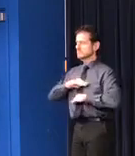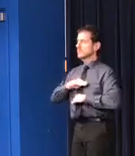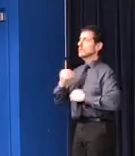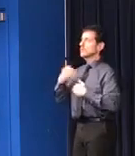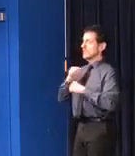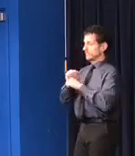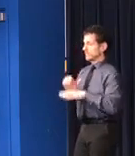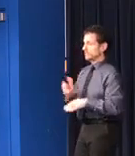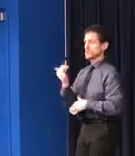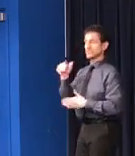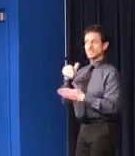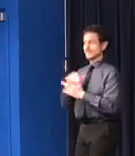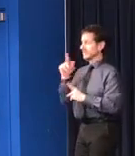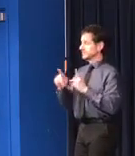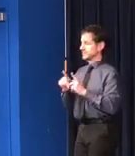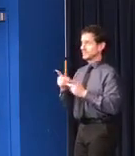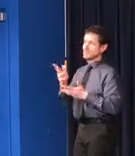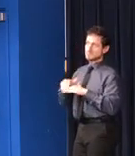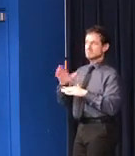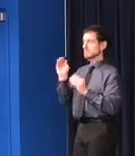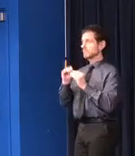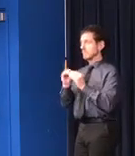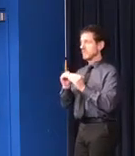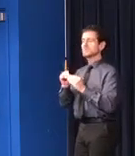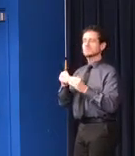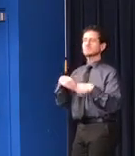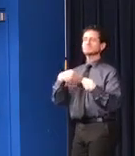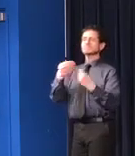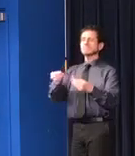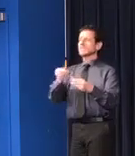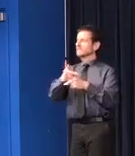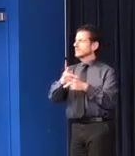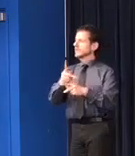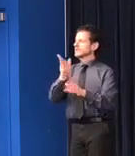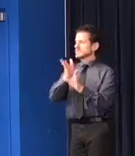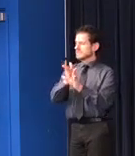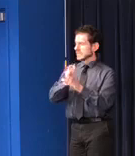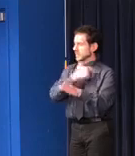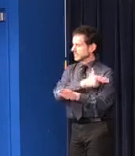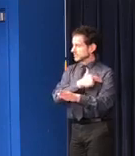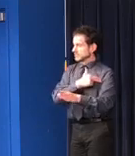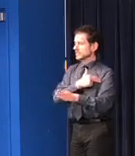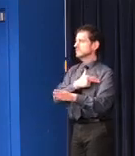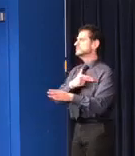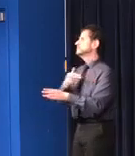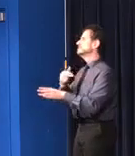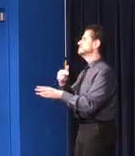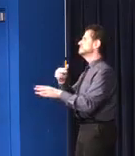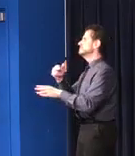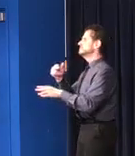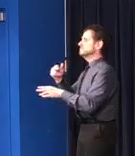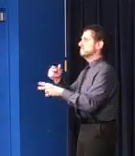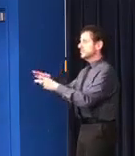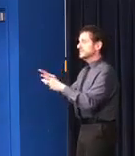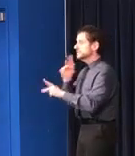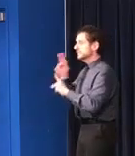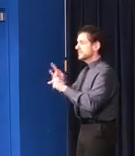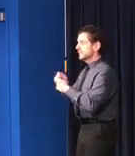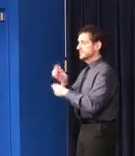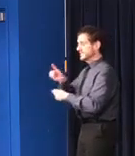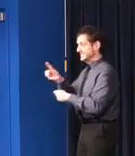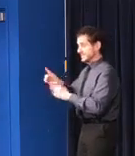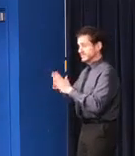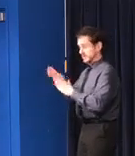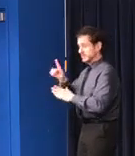direct care at psychiatric hospitals, at state-operated facilities for people with developmental disabilities, and public benefit